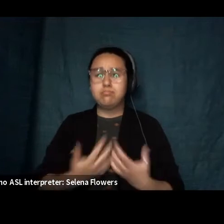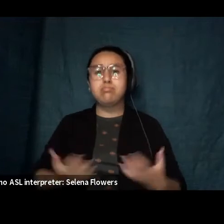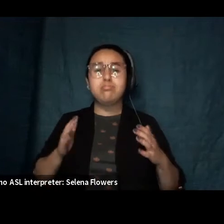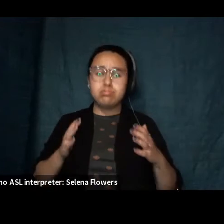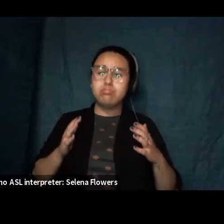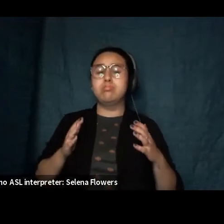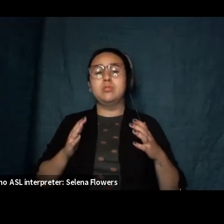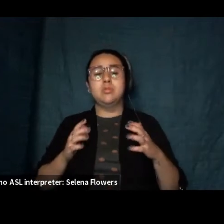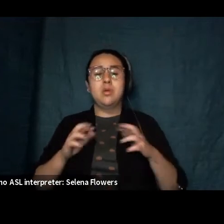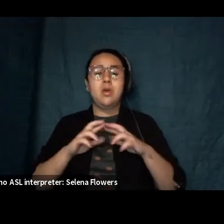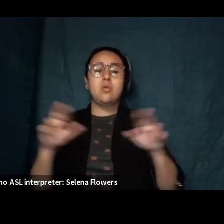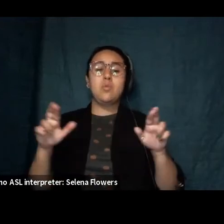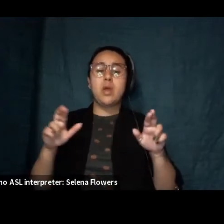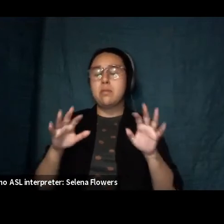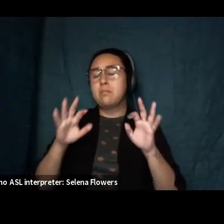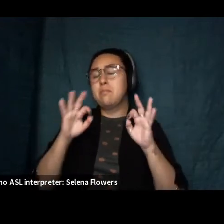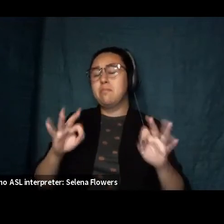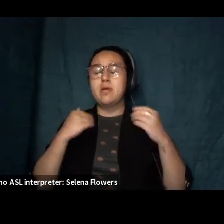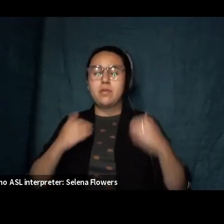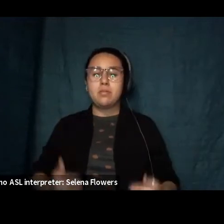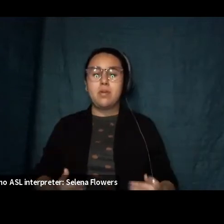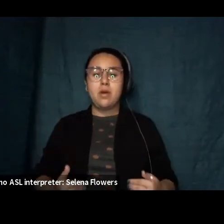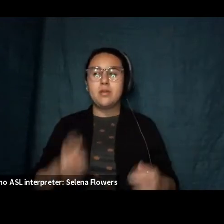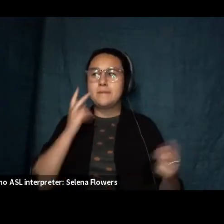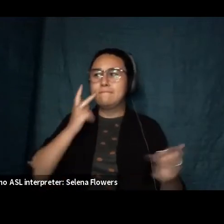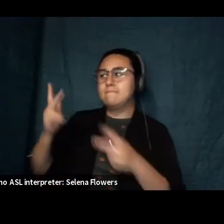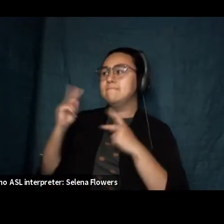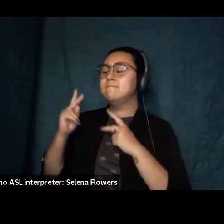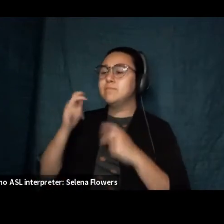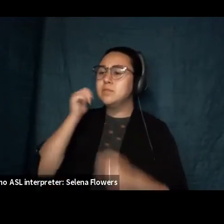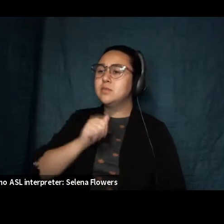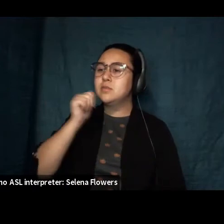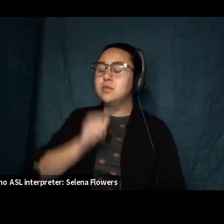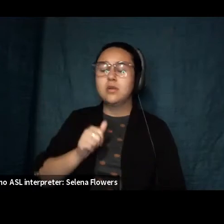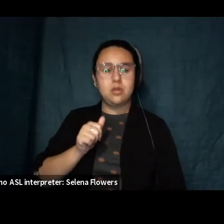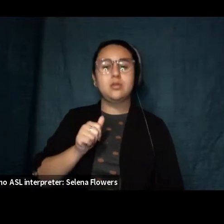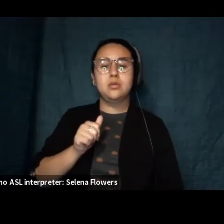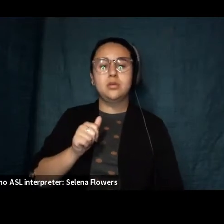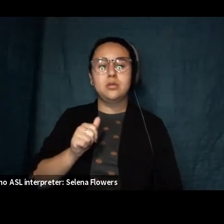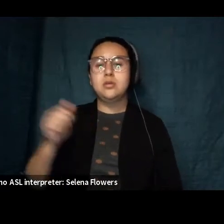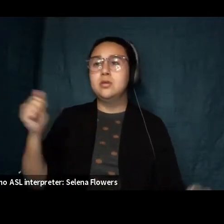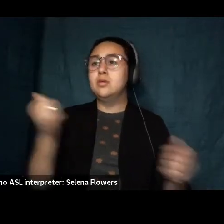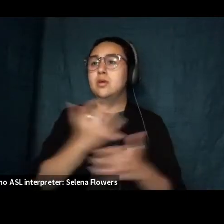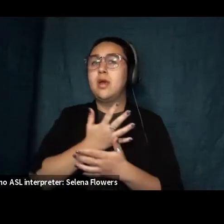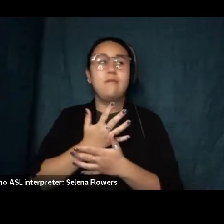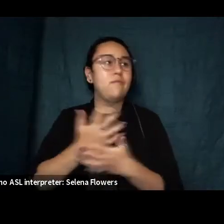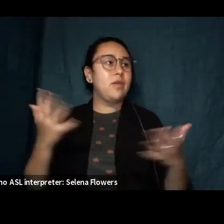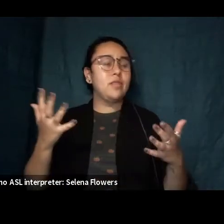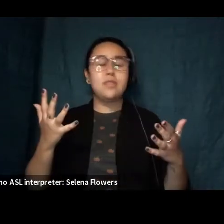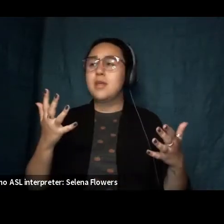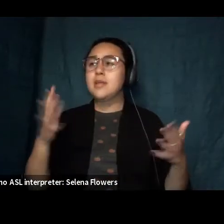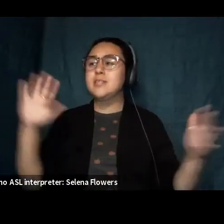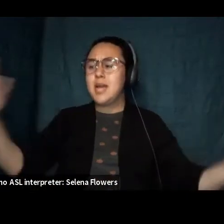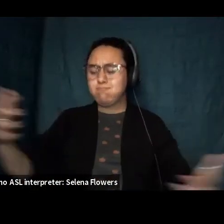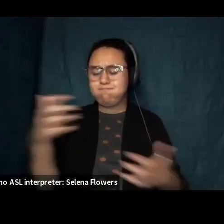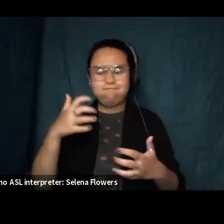a bedspread i see that girl self now holding every object close enough for her bifocals to transform it into a life